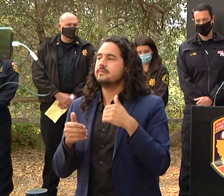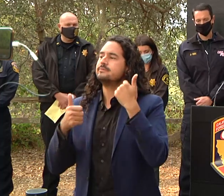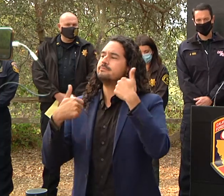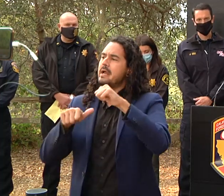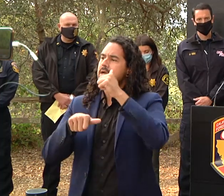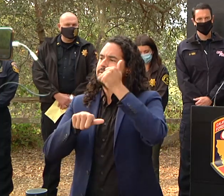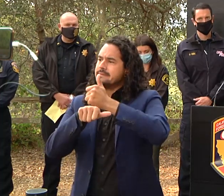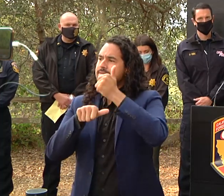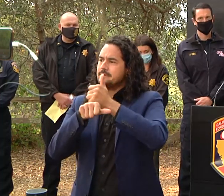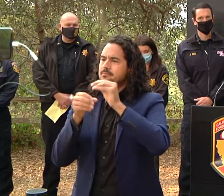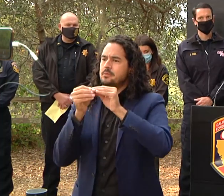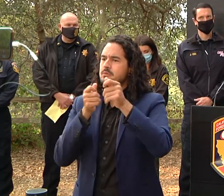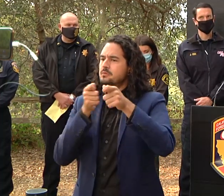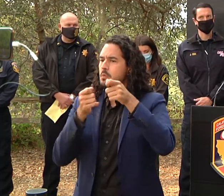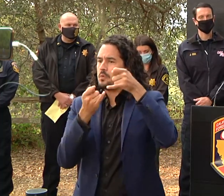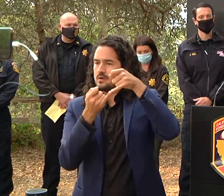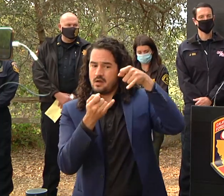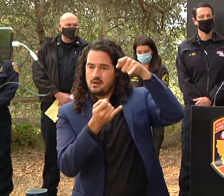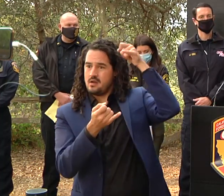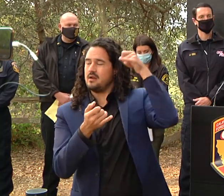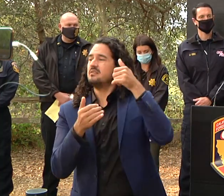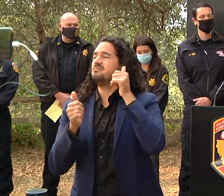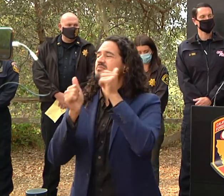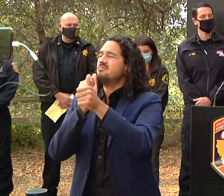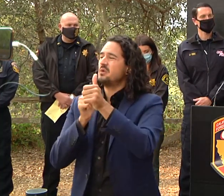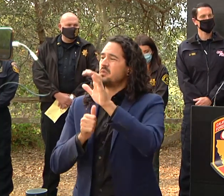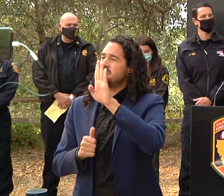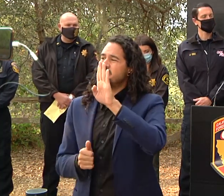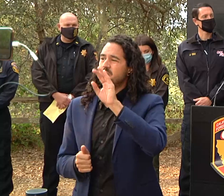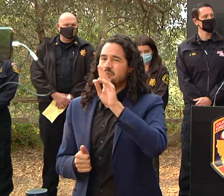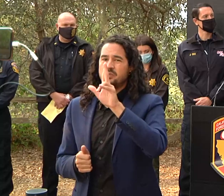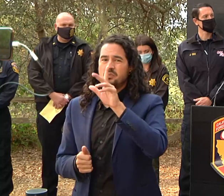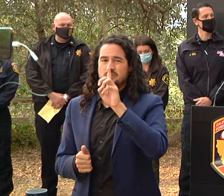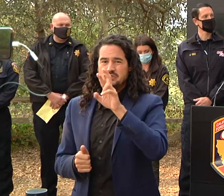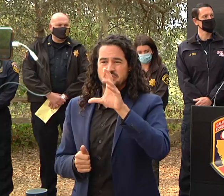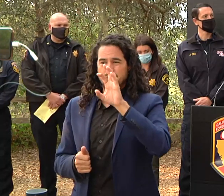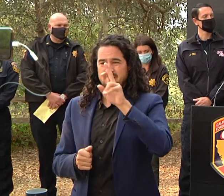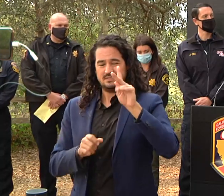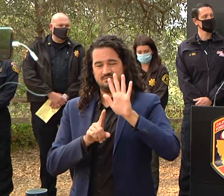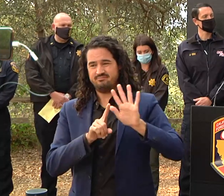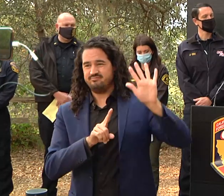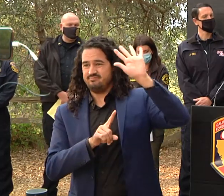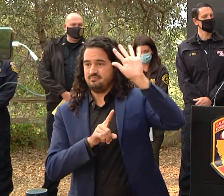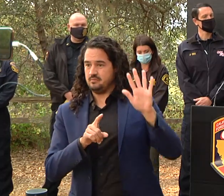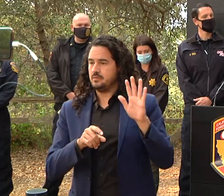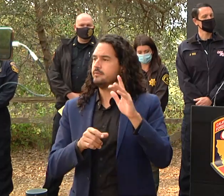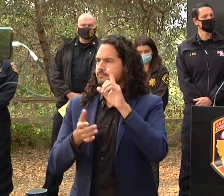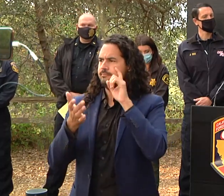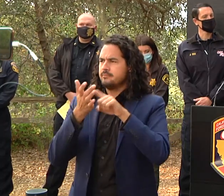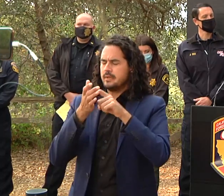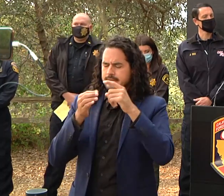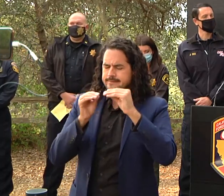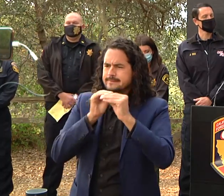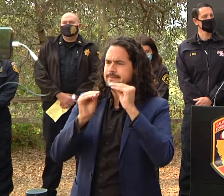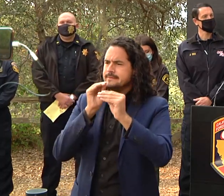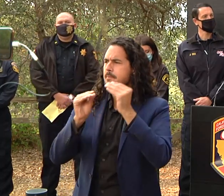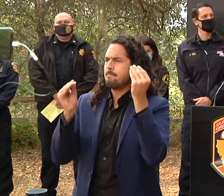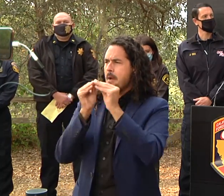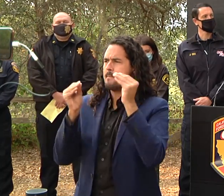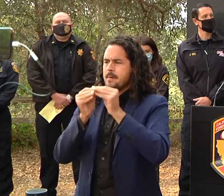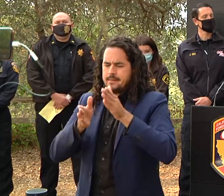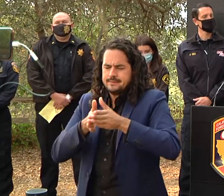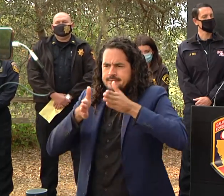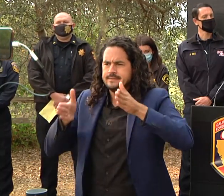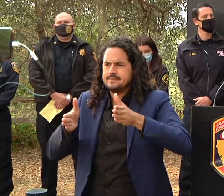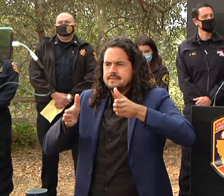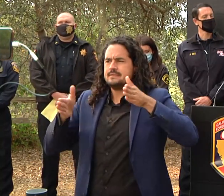community of boulder creek and uh we're continuing to improve that line uh continuing mop aggressive mop up we are having a lot of roll